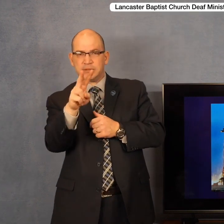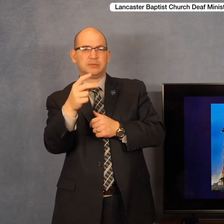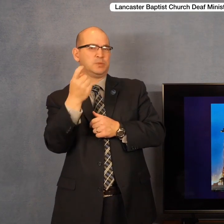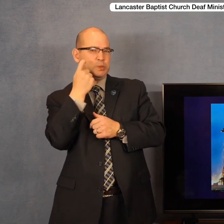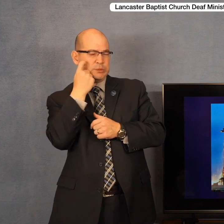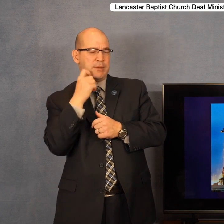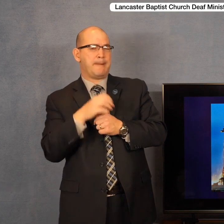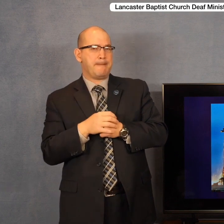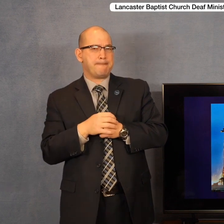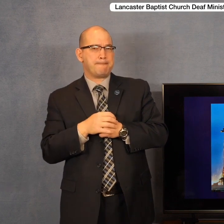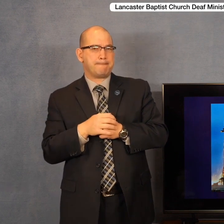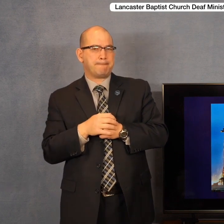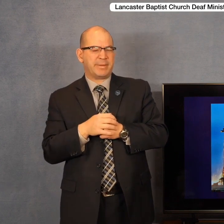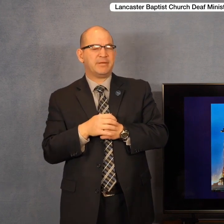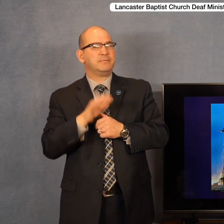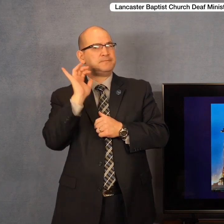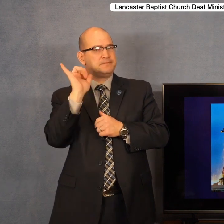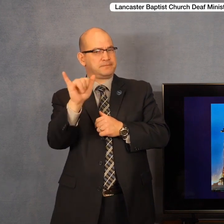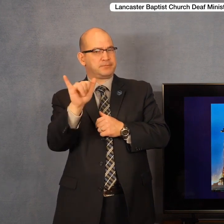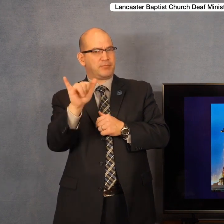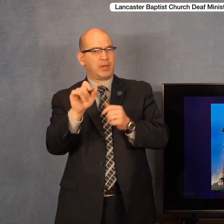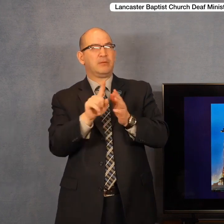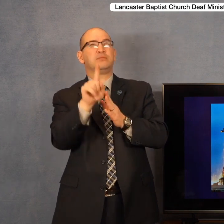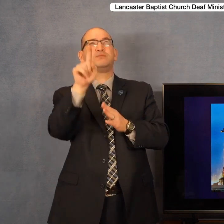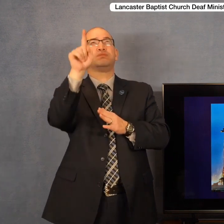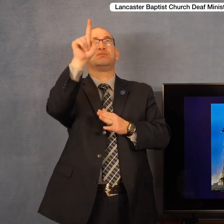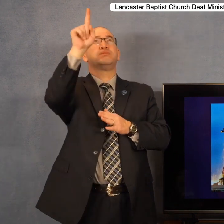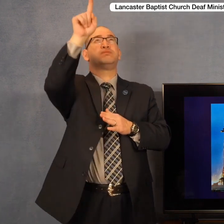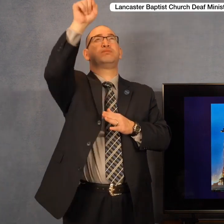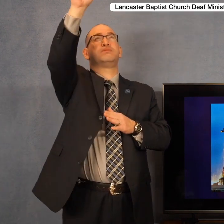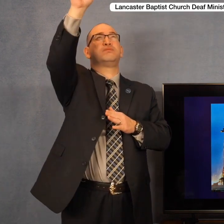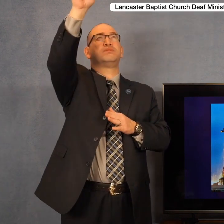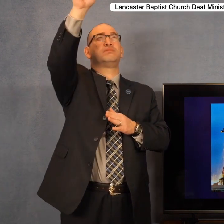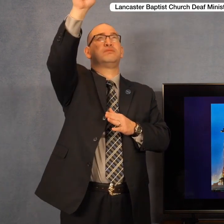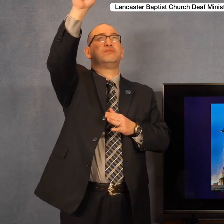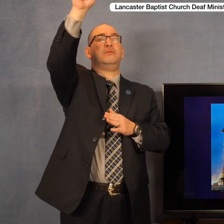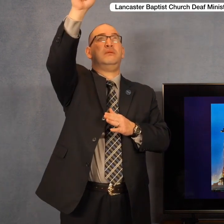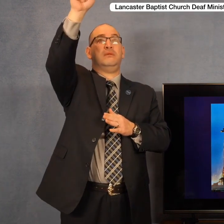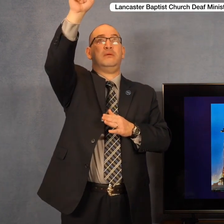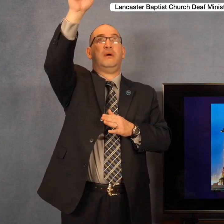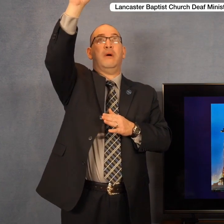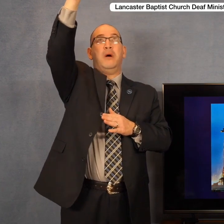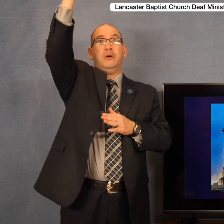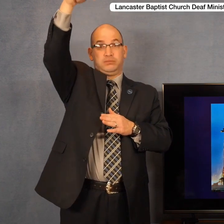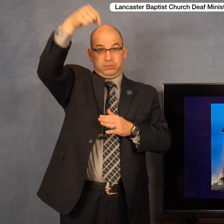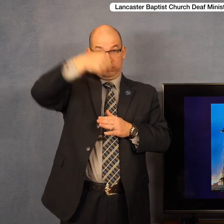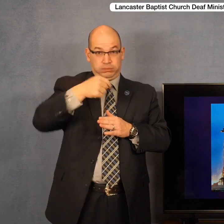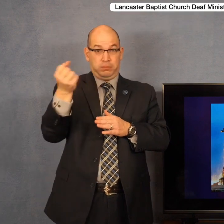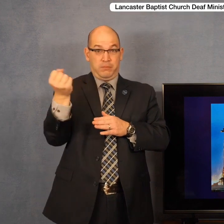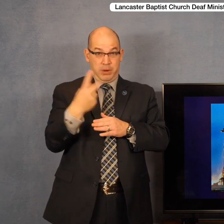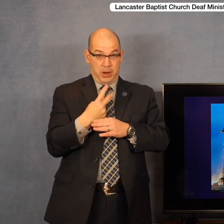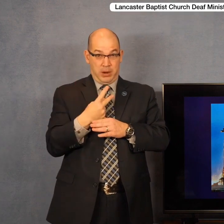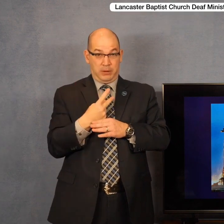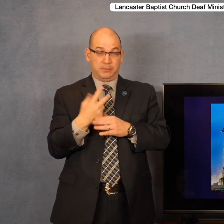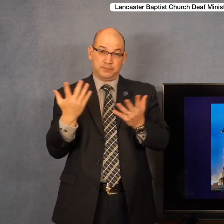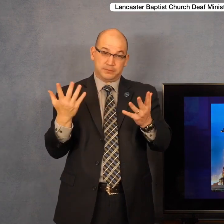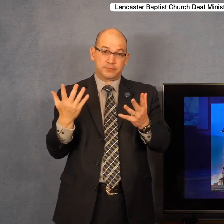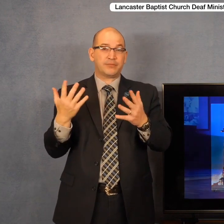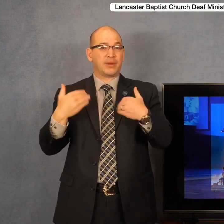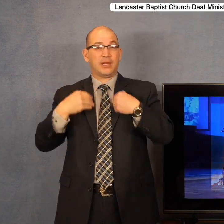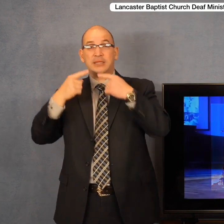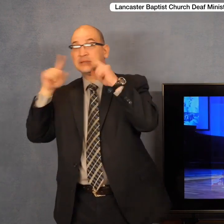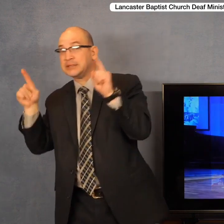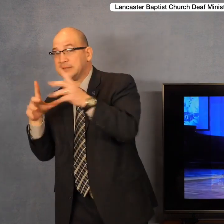The historic flight was dubbed a successful failure by flight director Gene Krantz, who